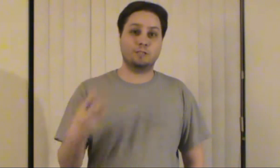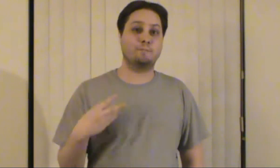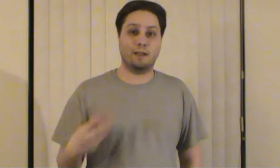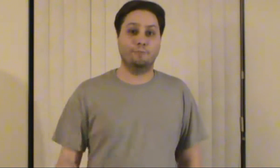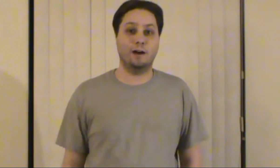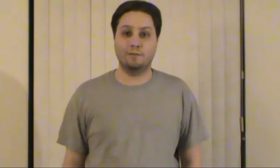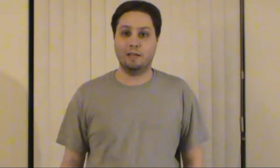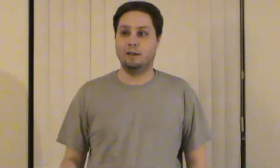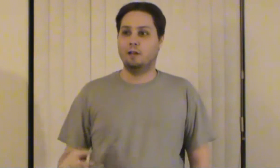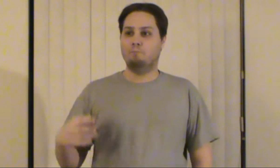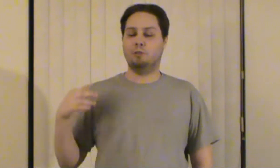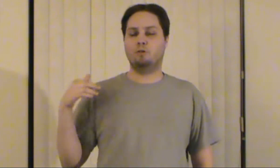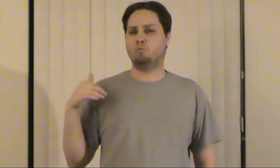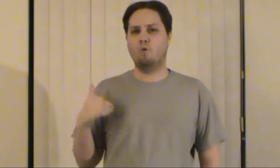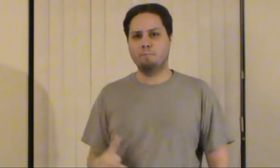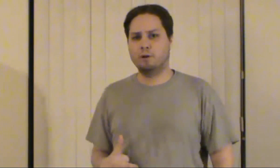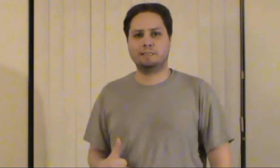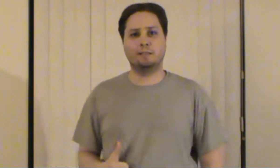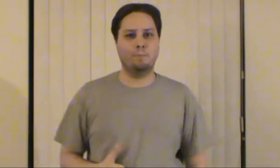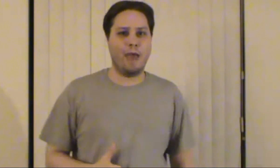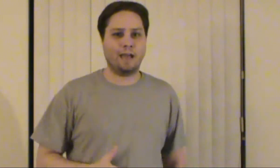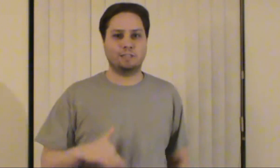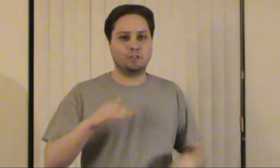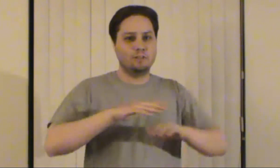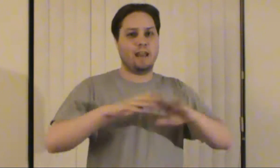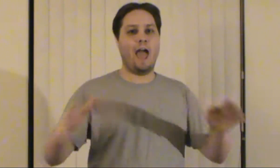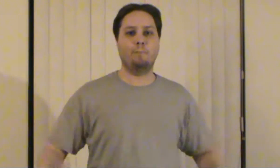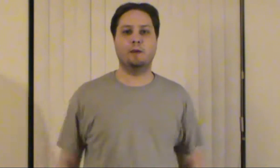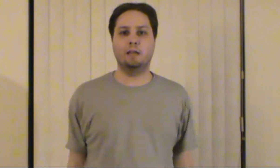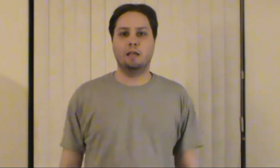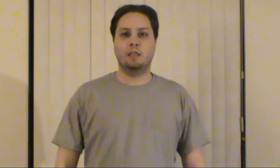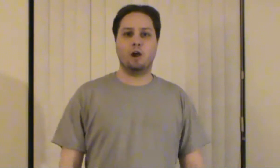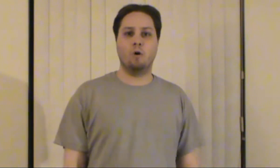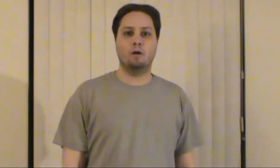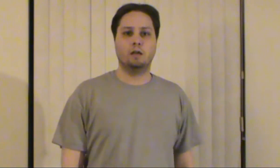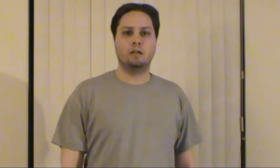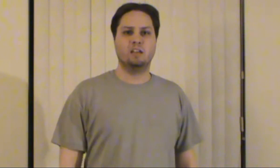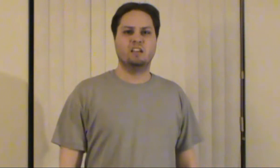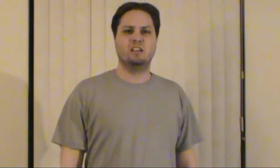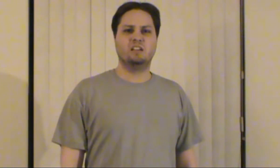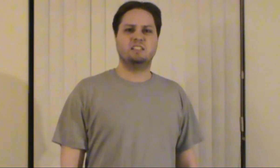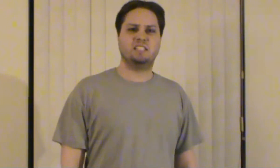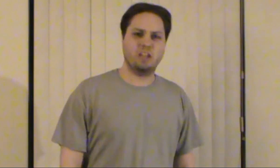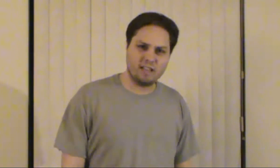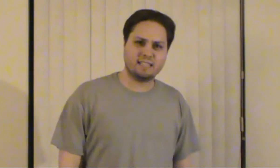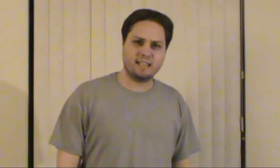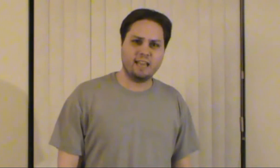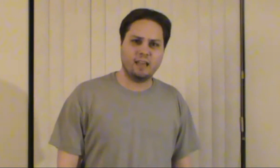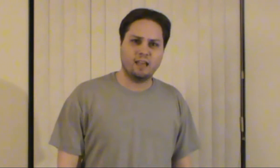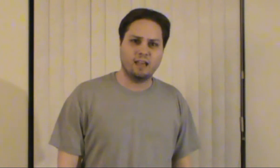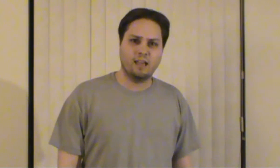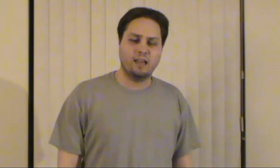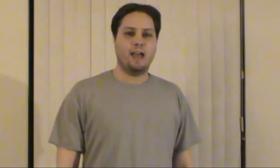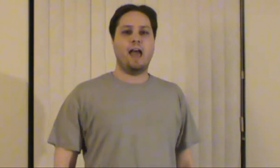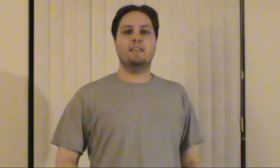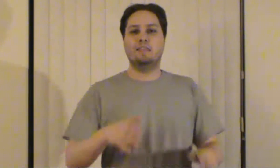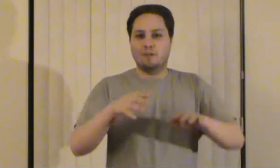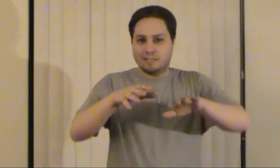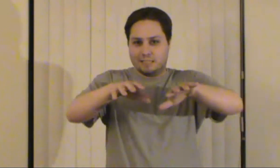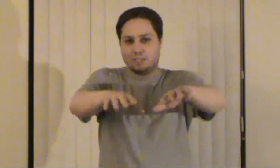they were just making fun of it but there was one person in the back as soon as it happened they go seriously and then there was these